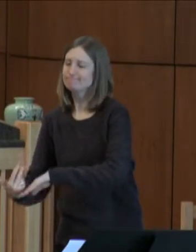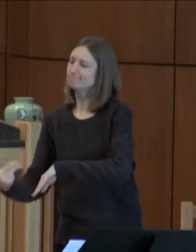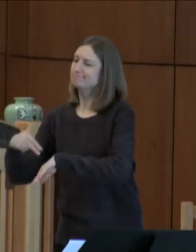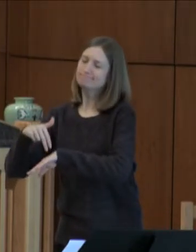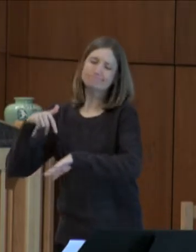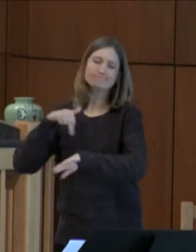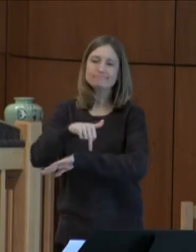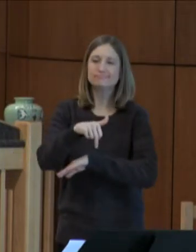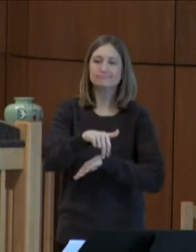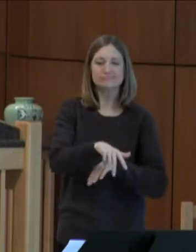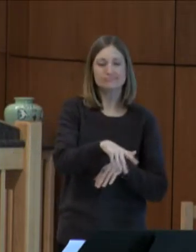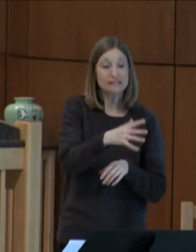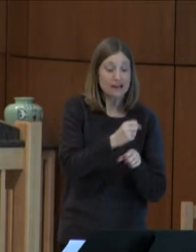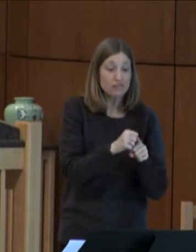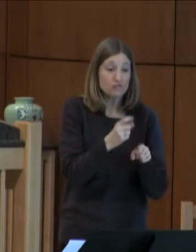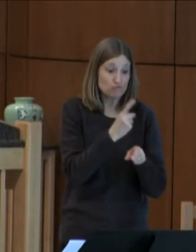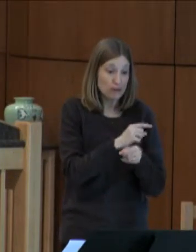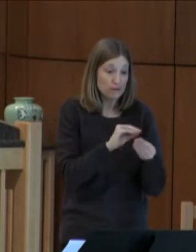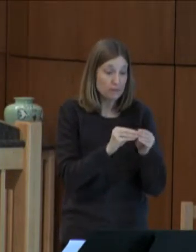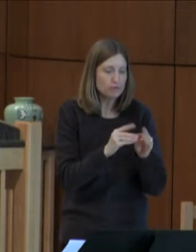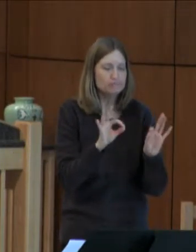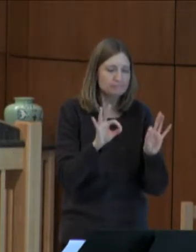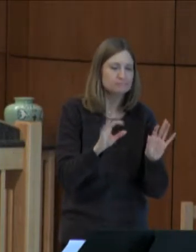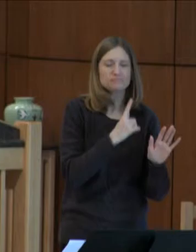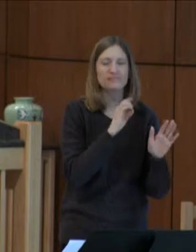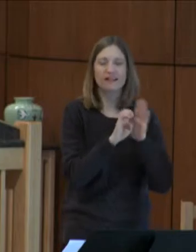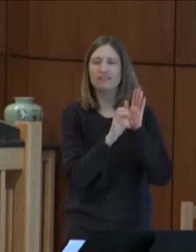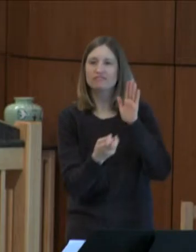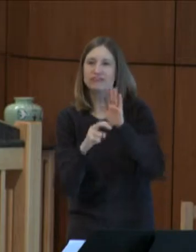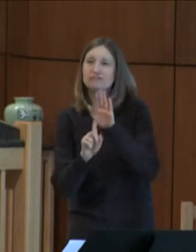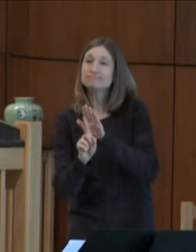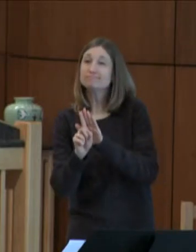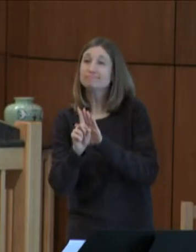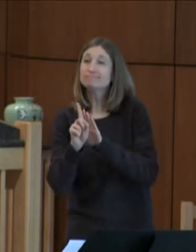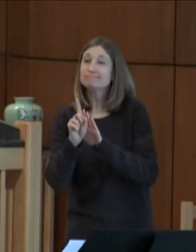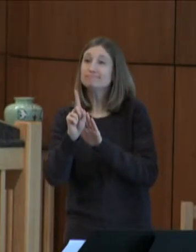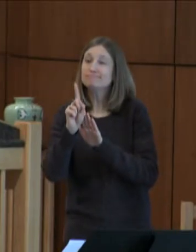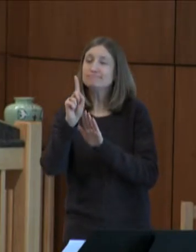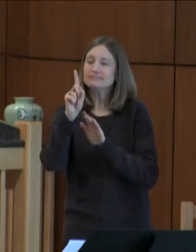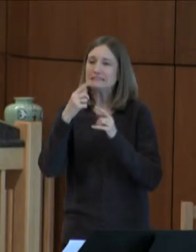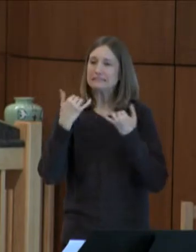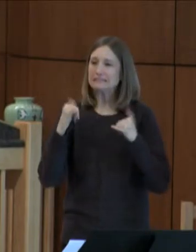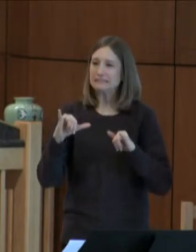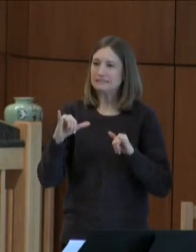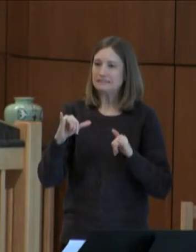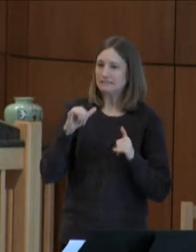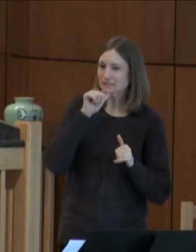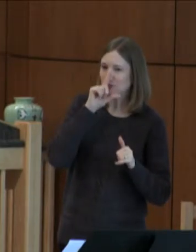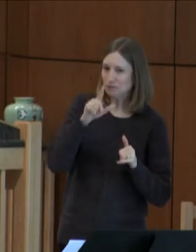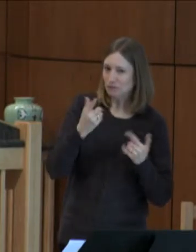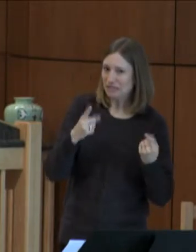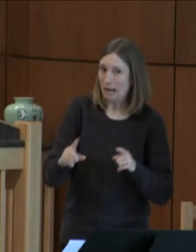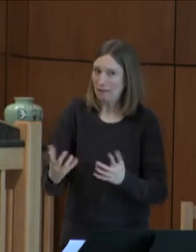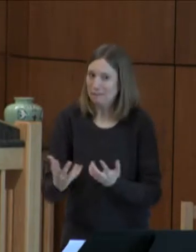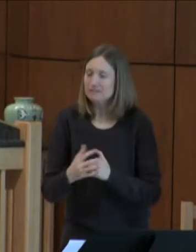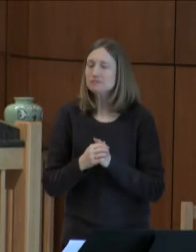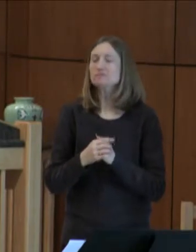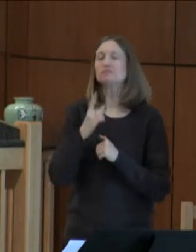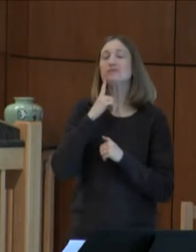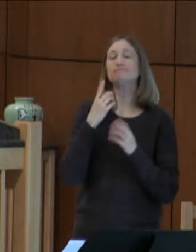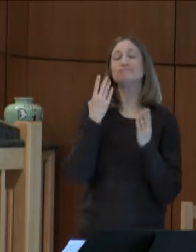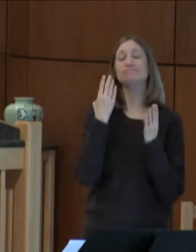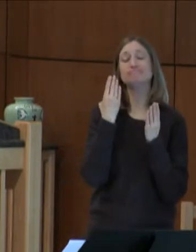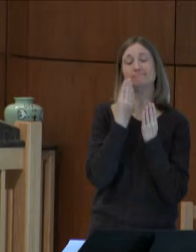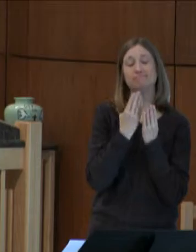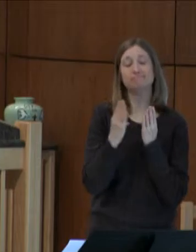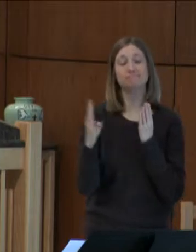number from the front desk. I took the elevator upstairs, not really knowing what to expect. And what I found